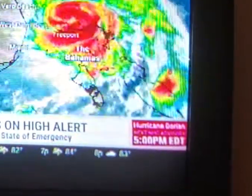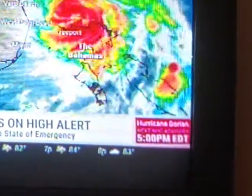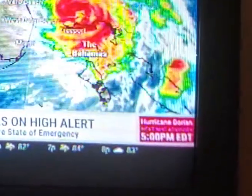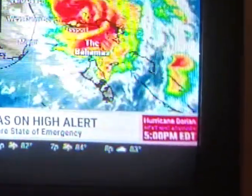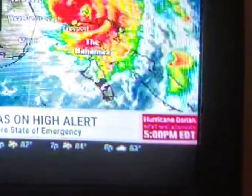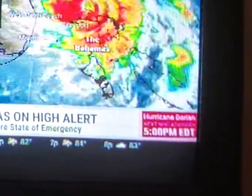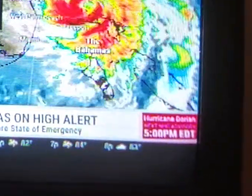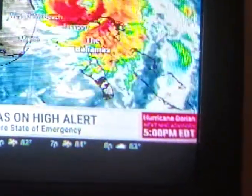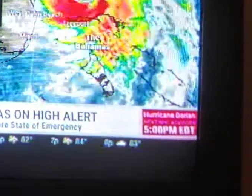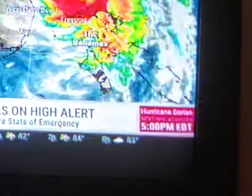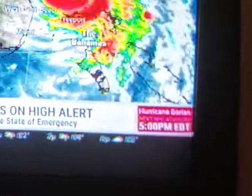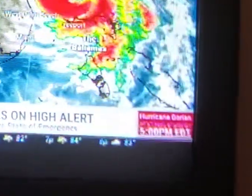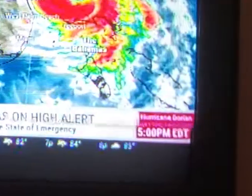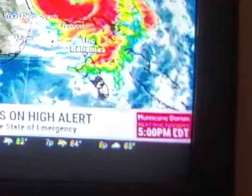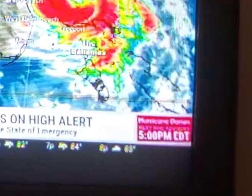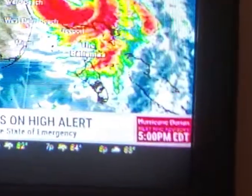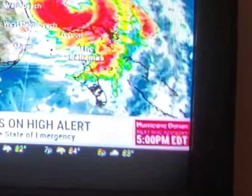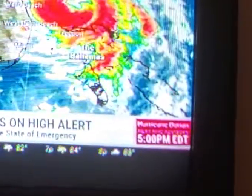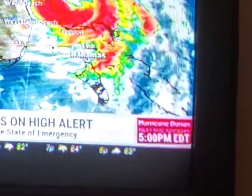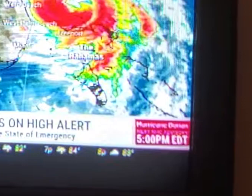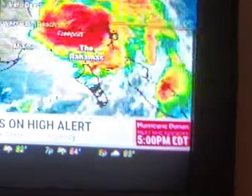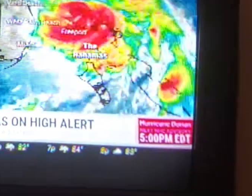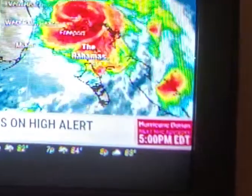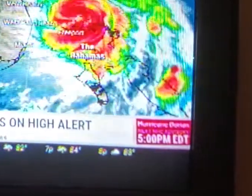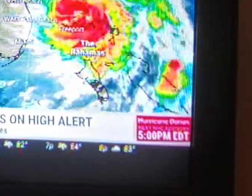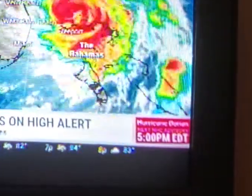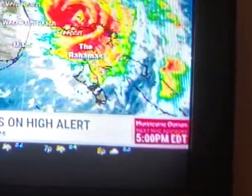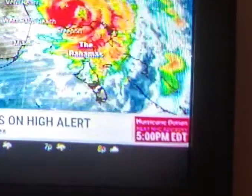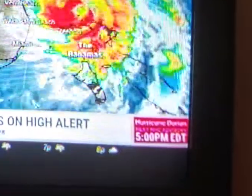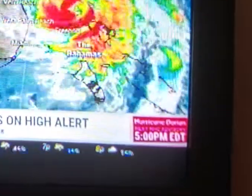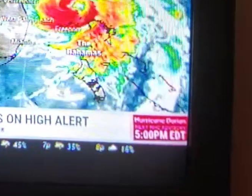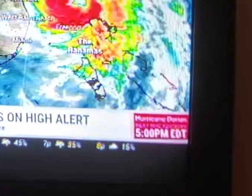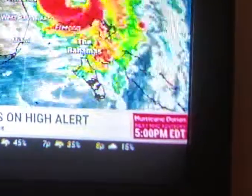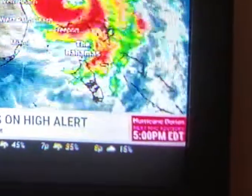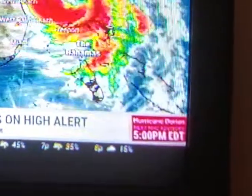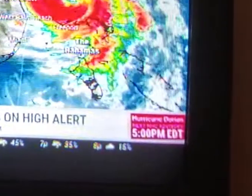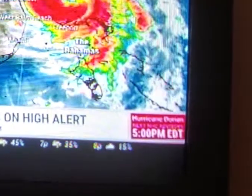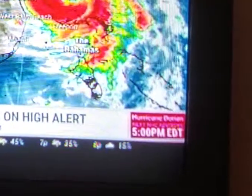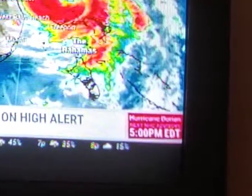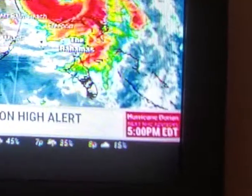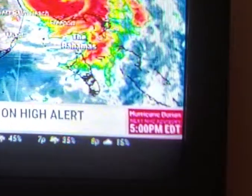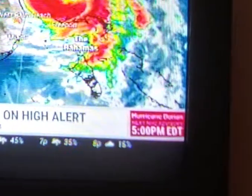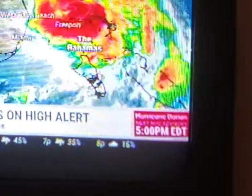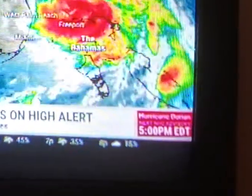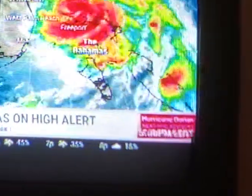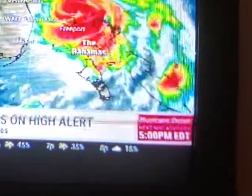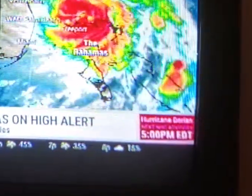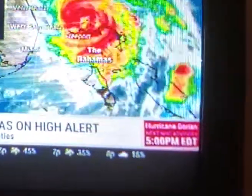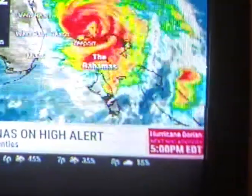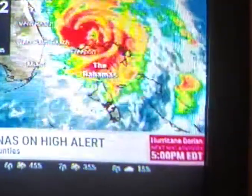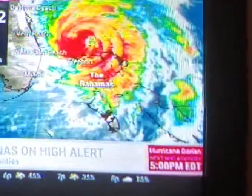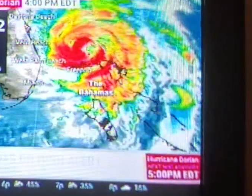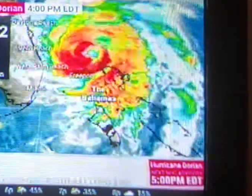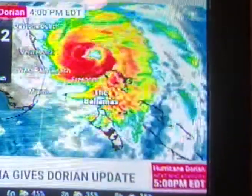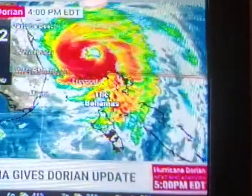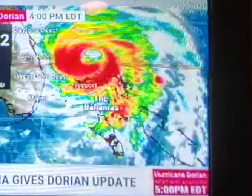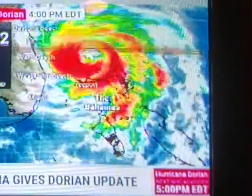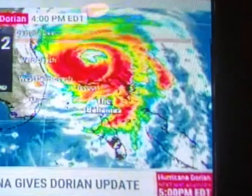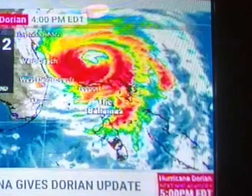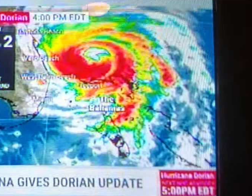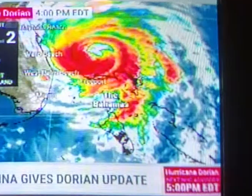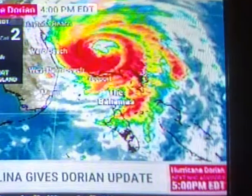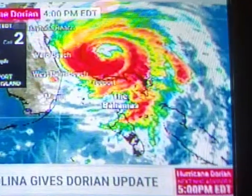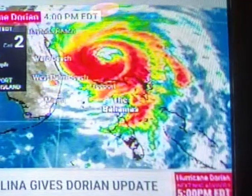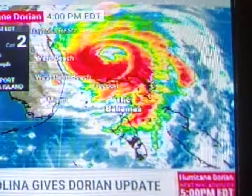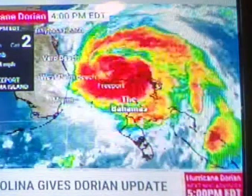life. I'll stay. Comfort I find in his Holy Spirit when hurricanes are coming my